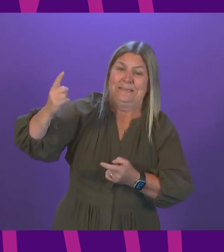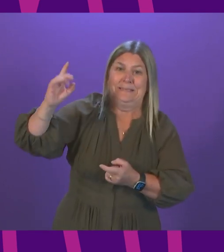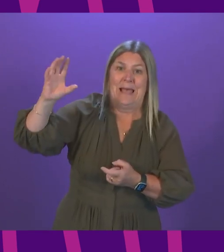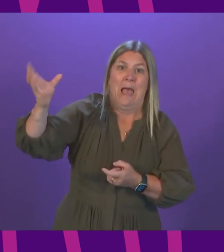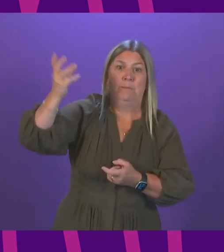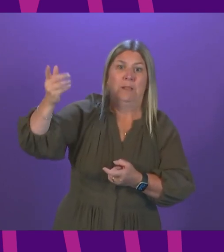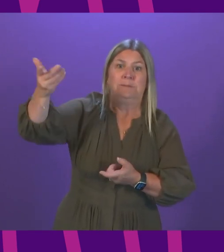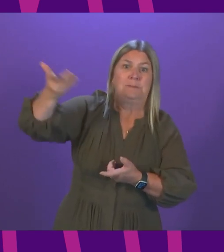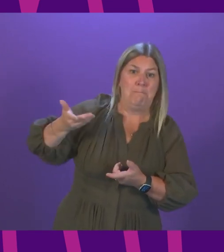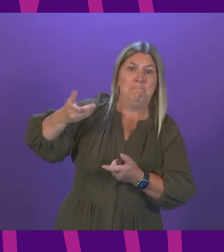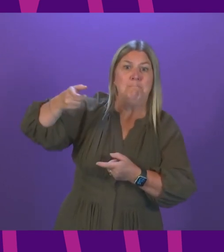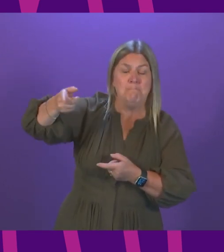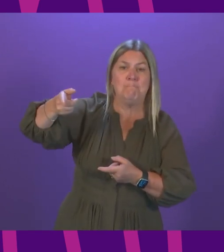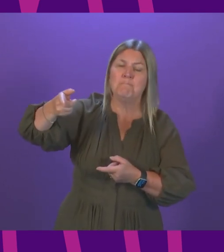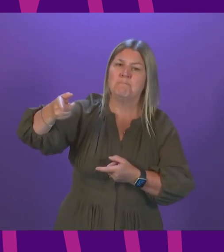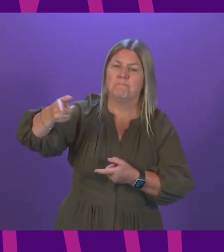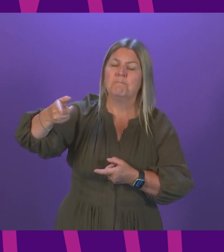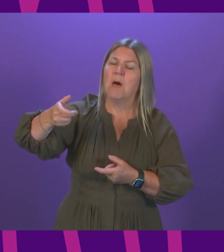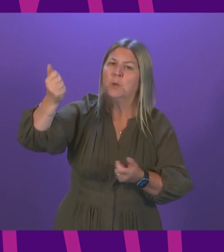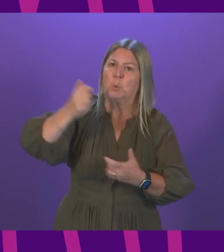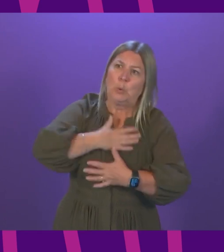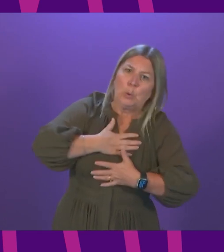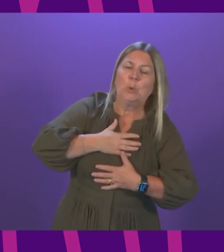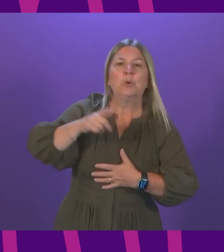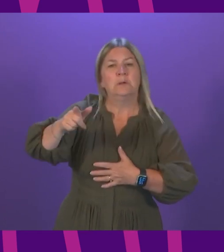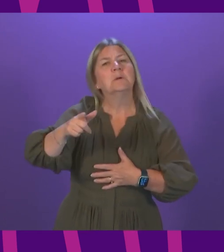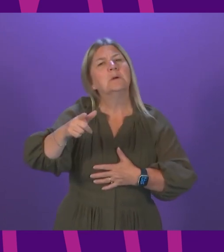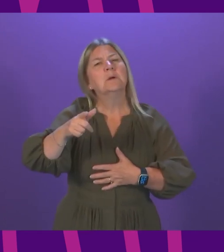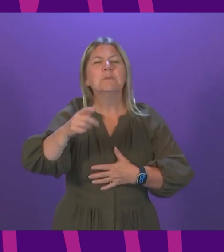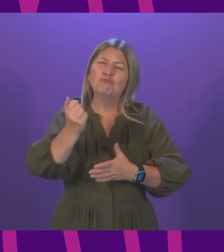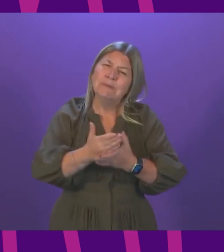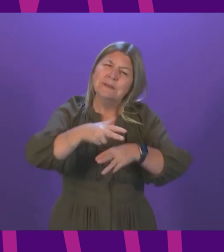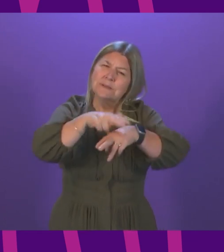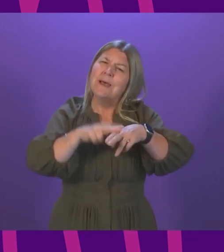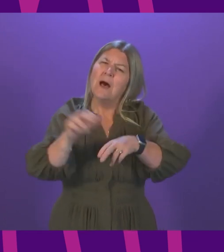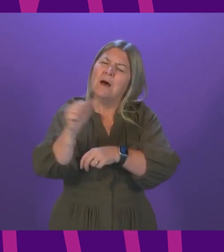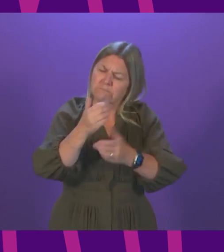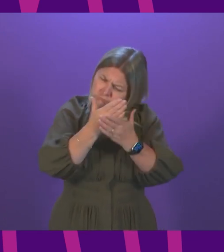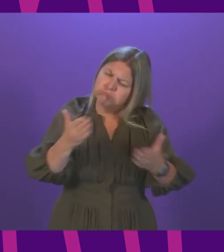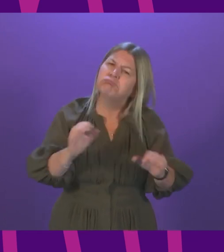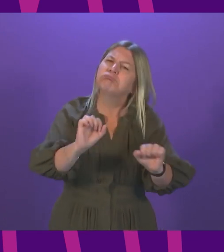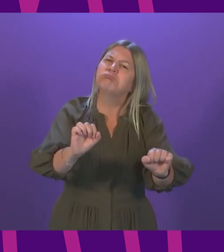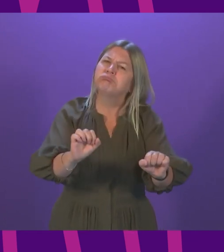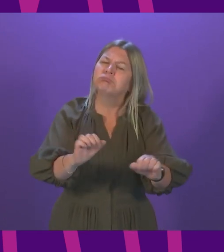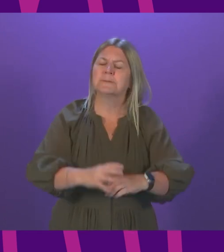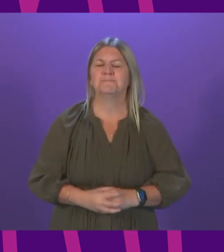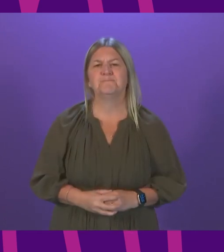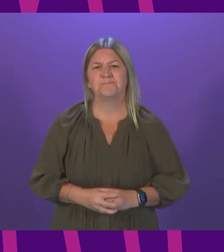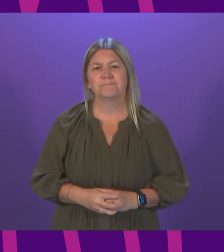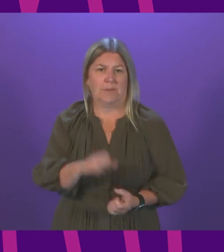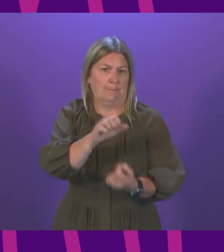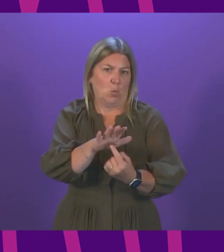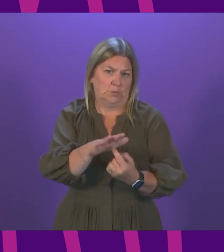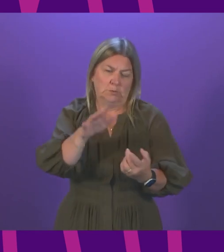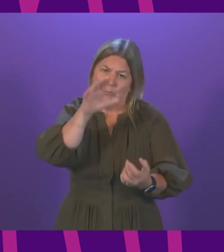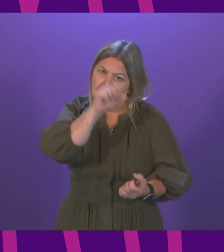I hope we can all agree that our ambulance colleagues deserve to be treated with the utmost respect. It is important to remember that, despite